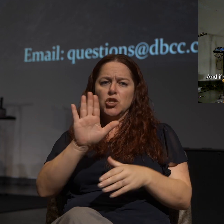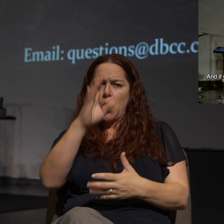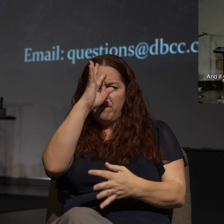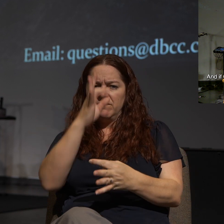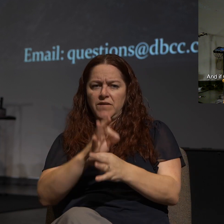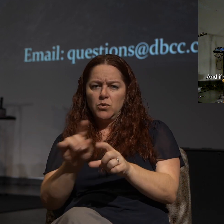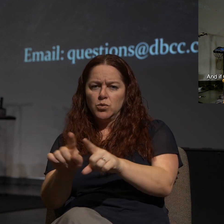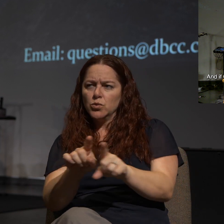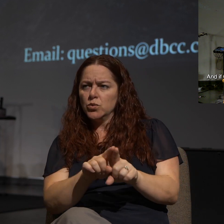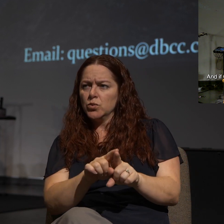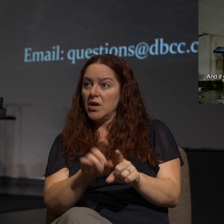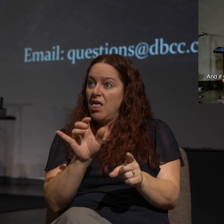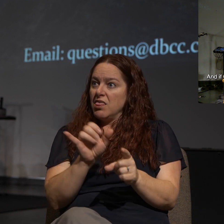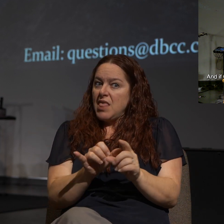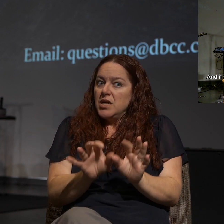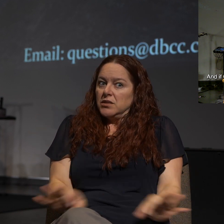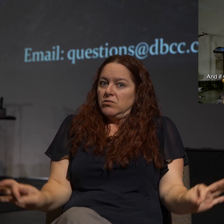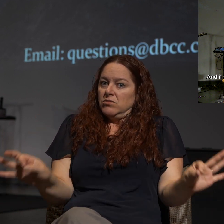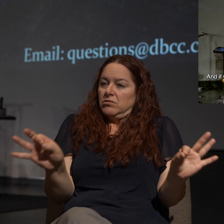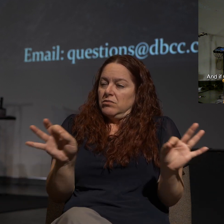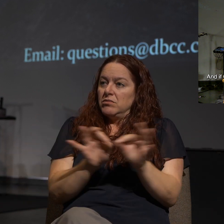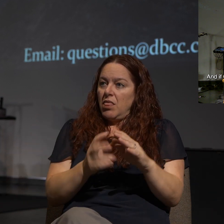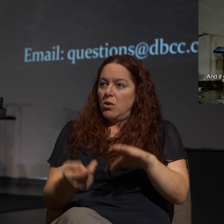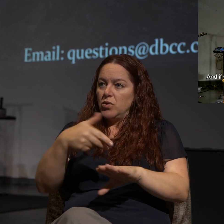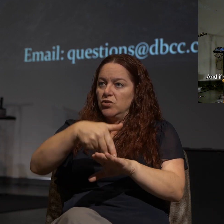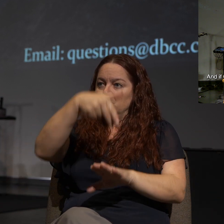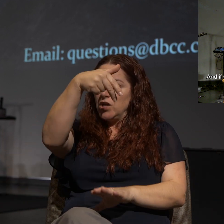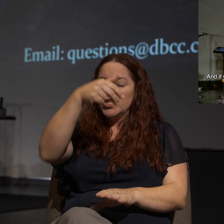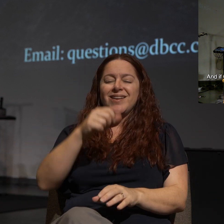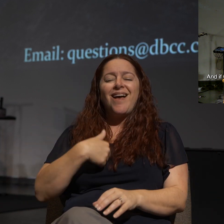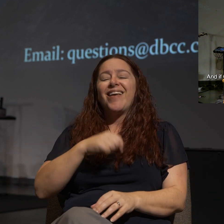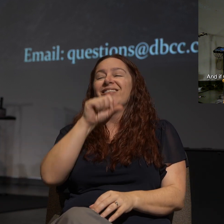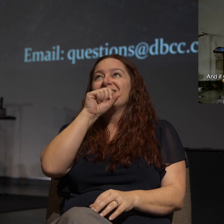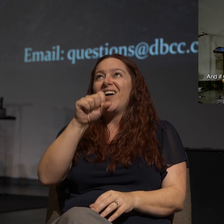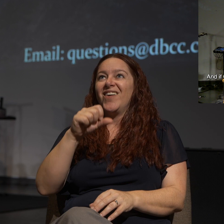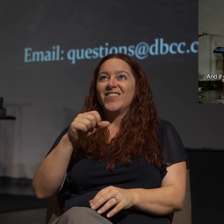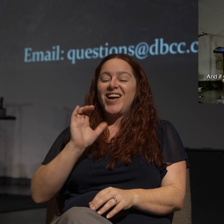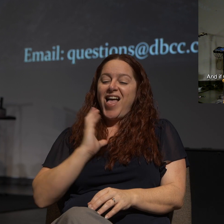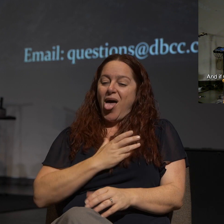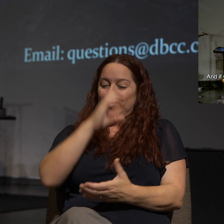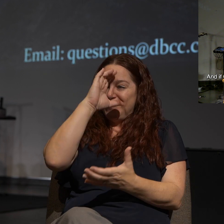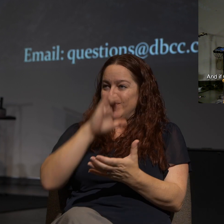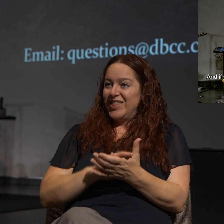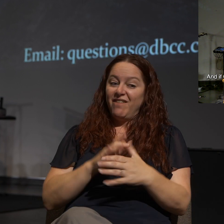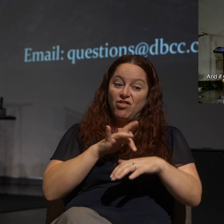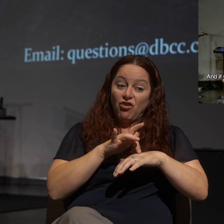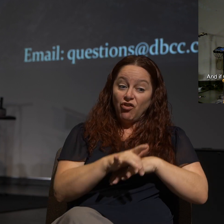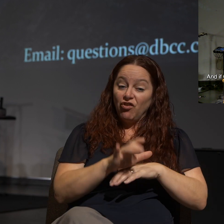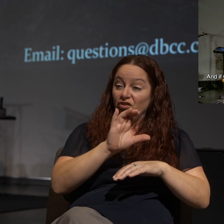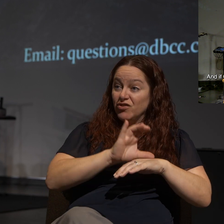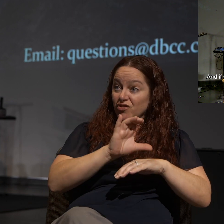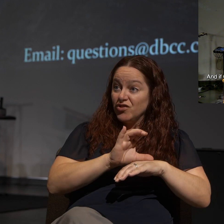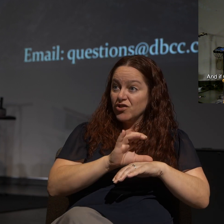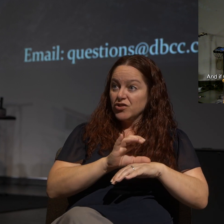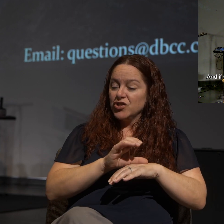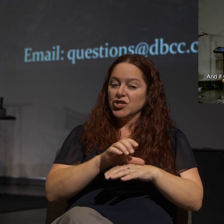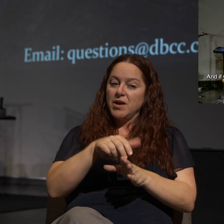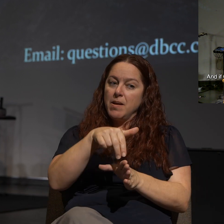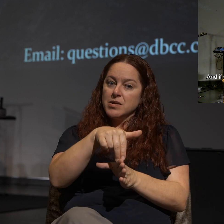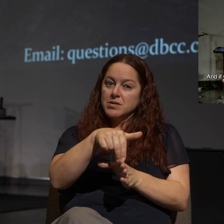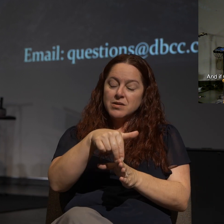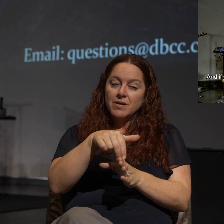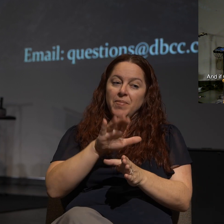That's how critical the resurrection is. See, this is what I love about what we believe. The early church hinged their